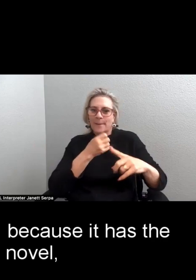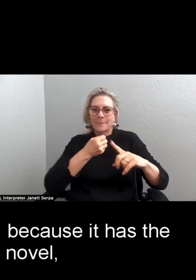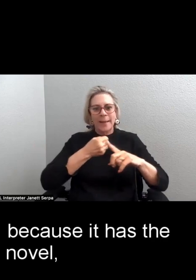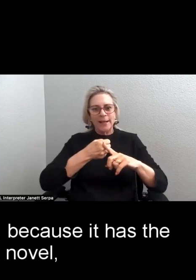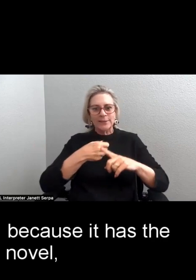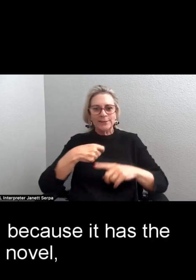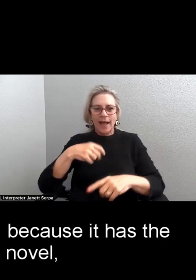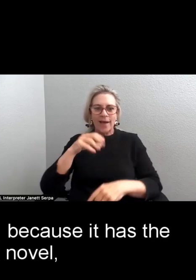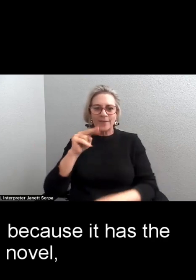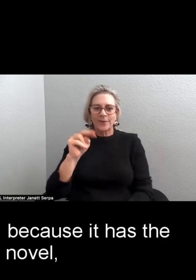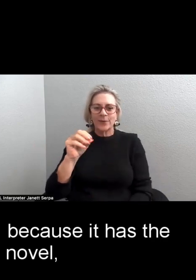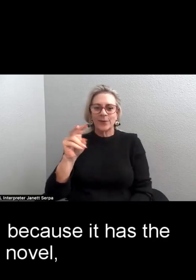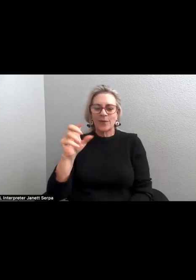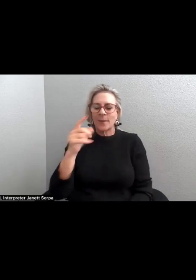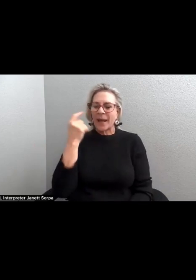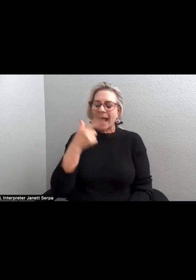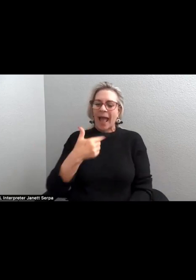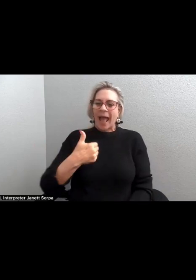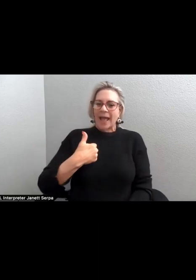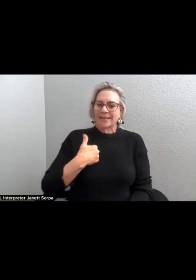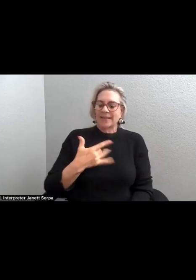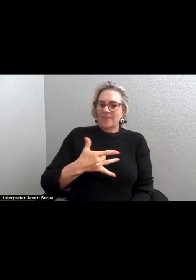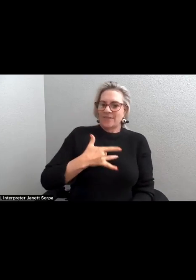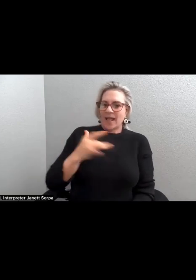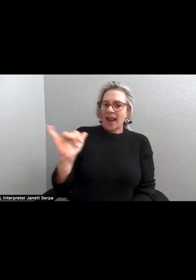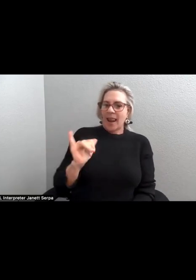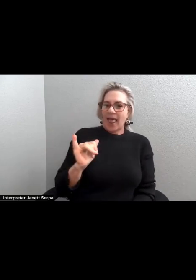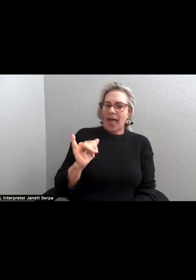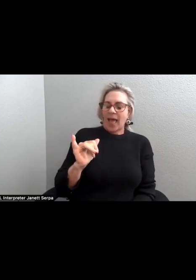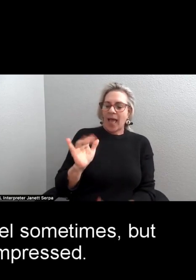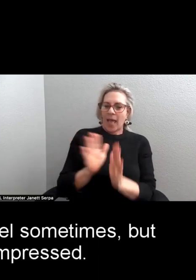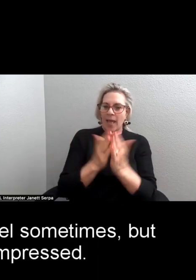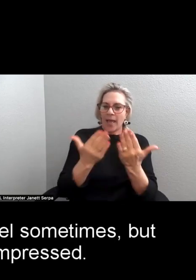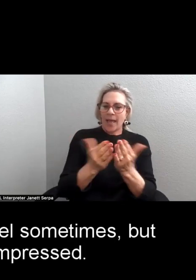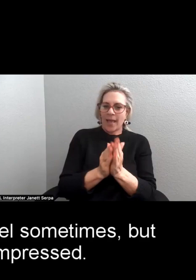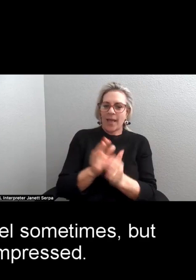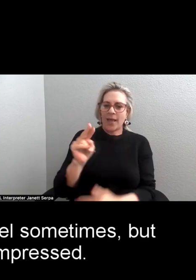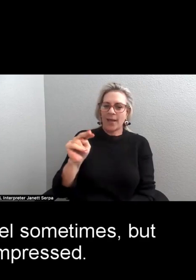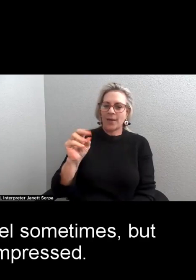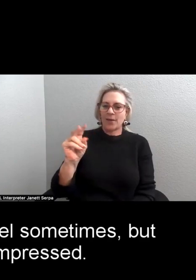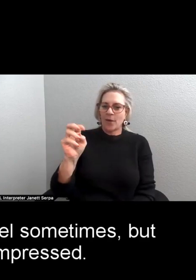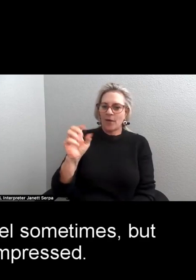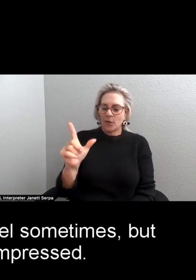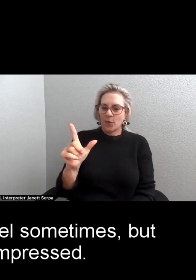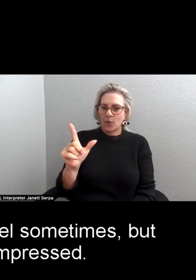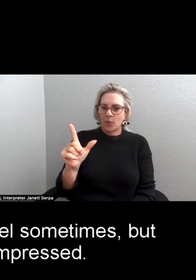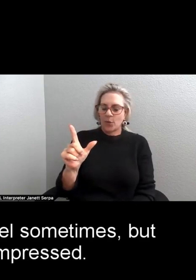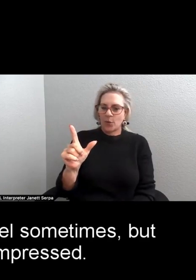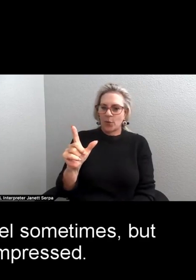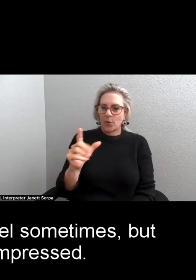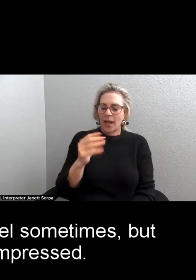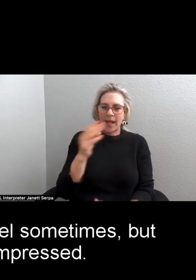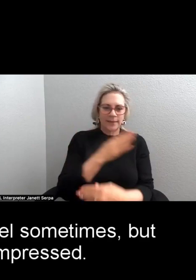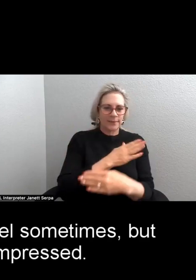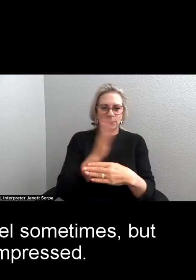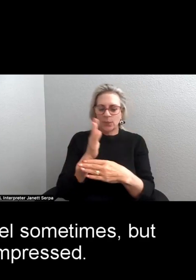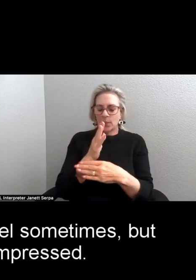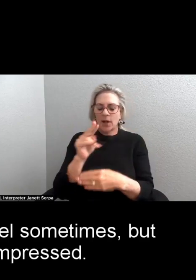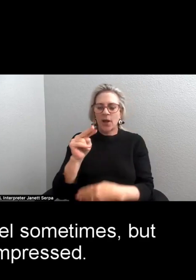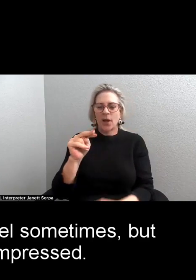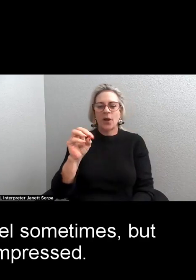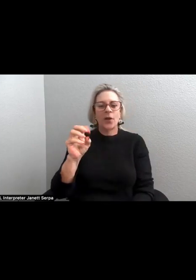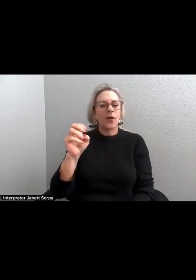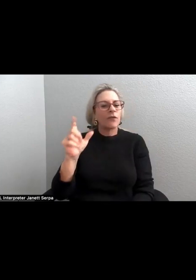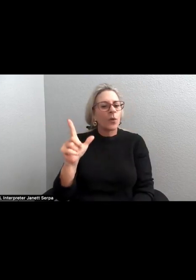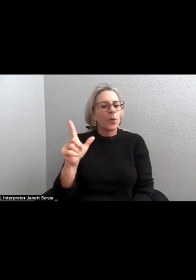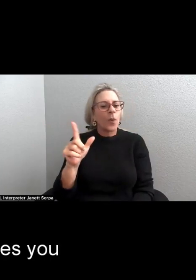in Flash because it has the feel of a novel, but, and the scope of a novel sometimes, but it just is